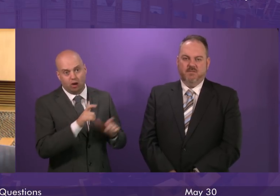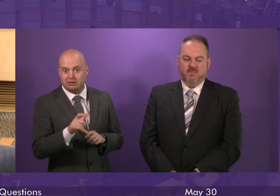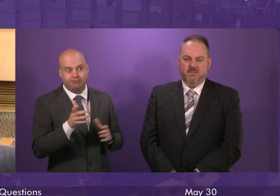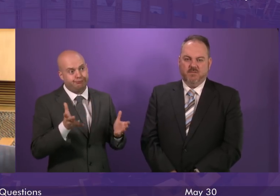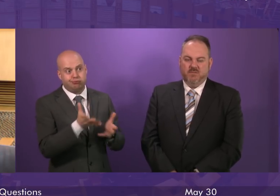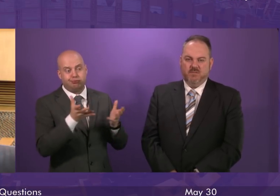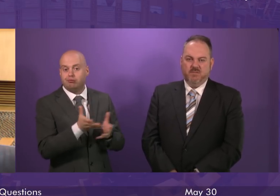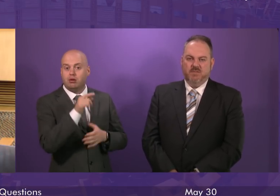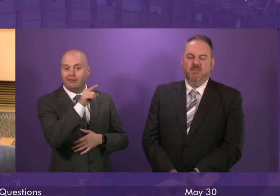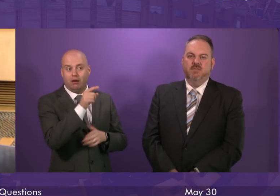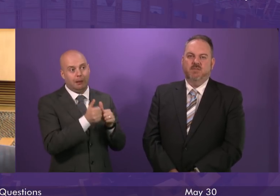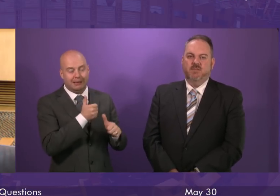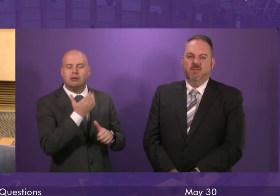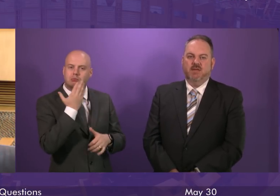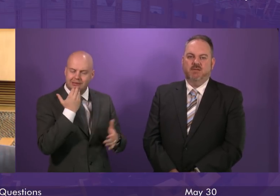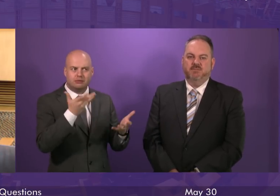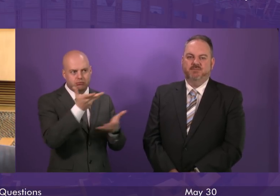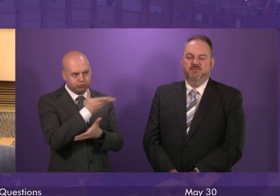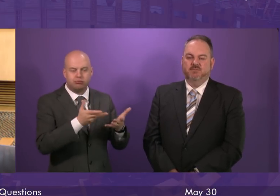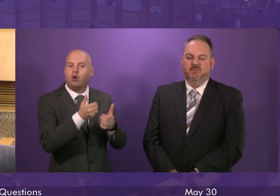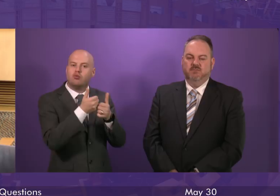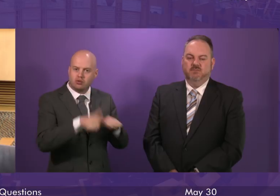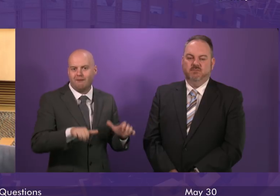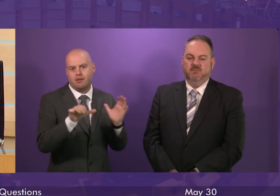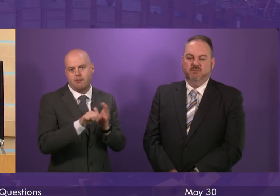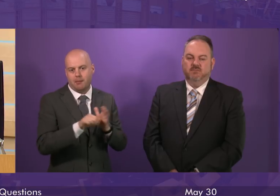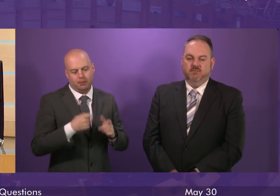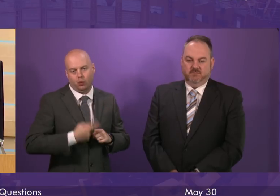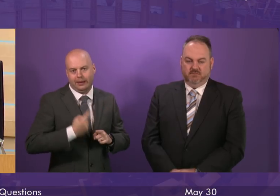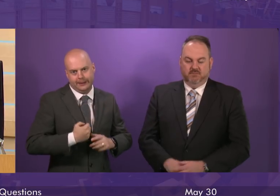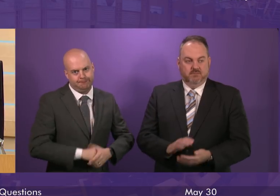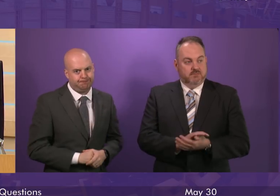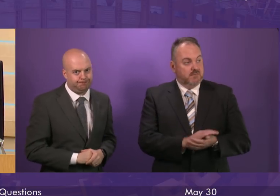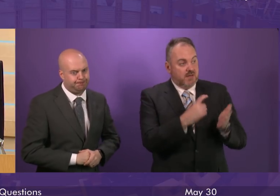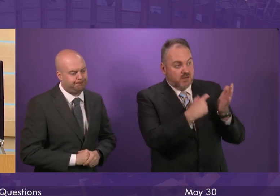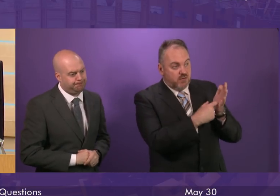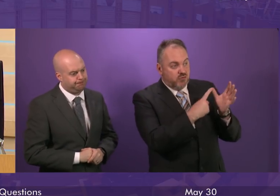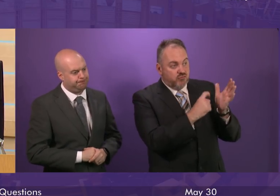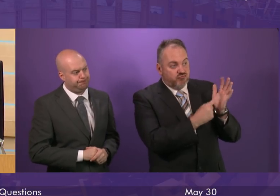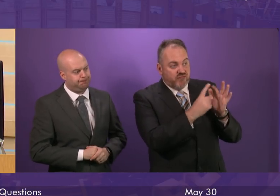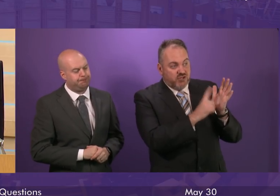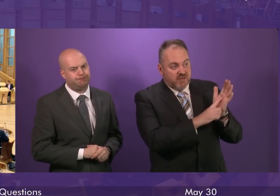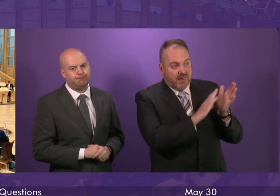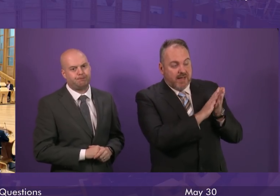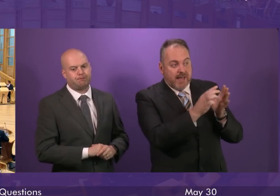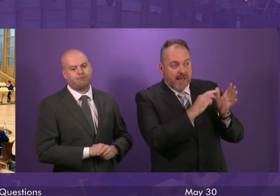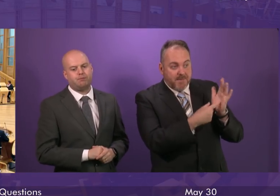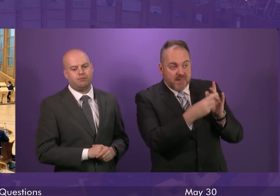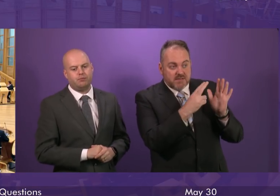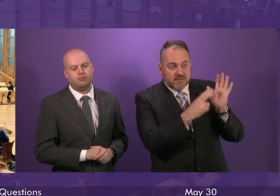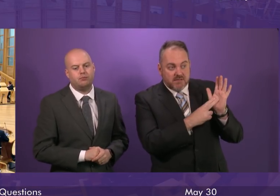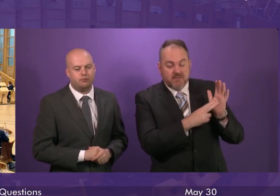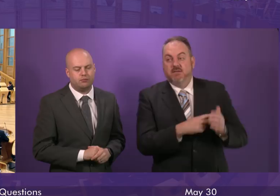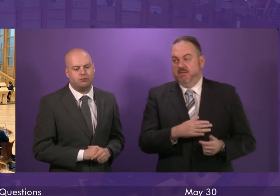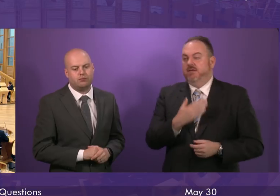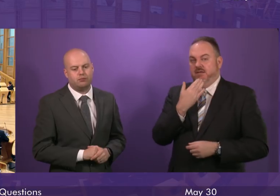to bring this dispute to a resolution as quickly as possible. Rachel Hamilton to be filled by Neil Bibby. Rachel Hamilton. Thank